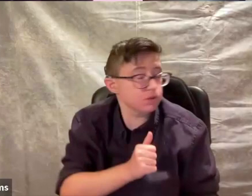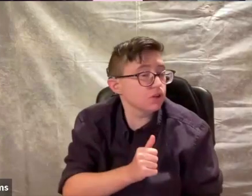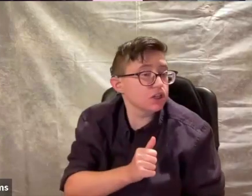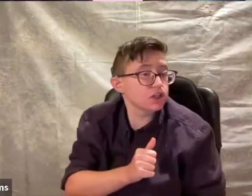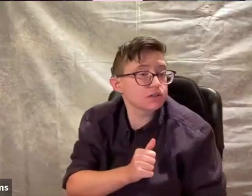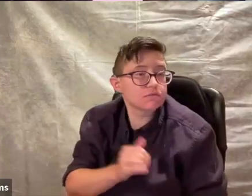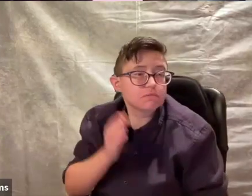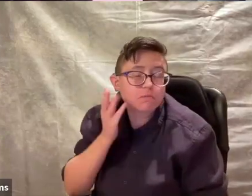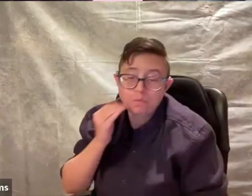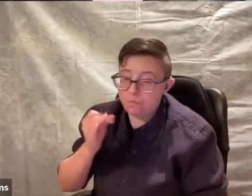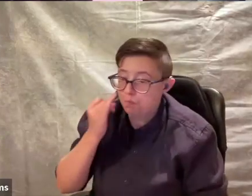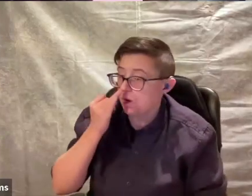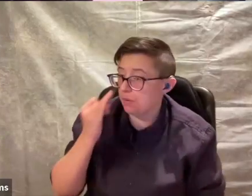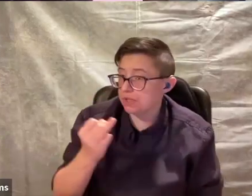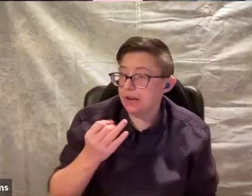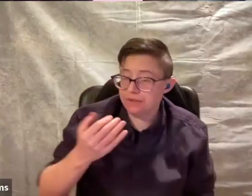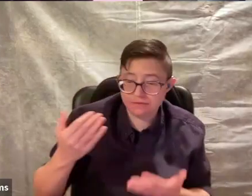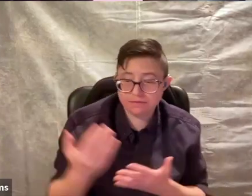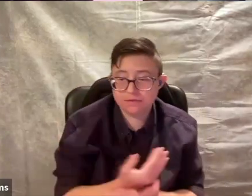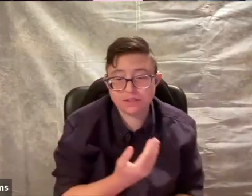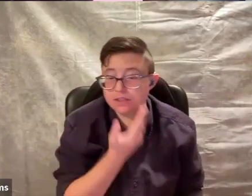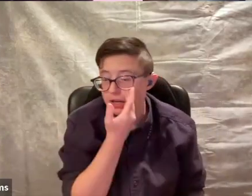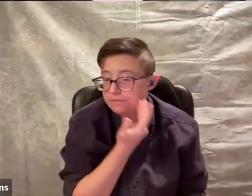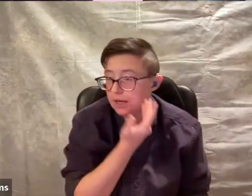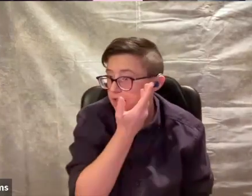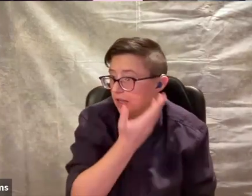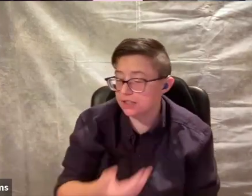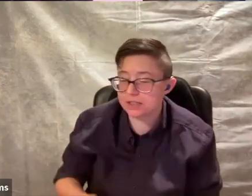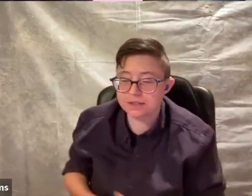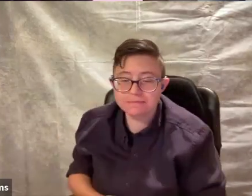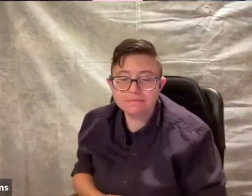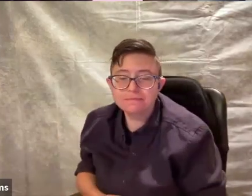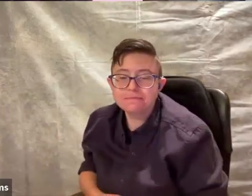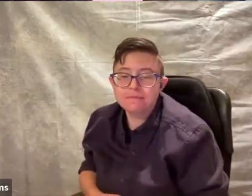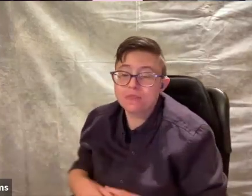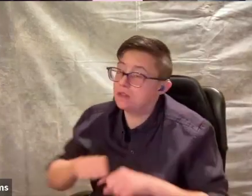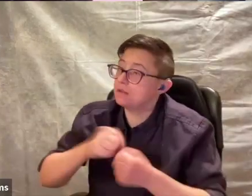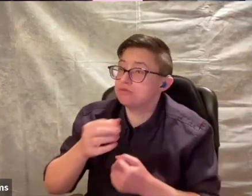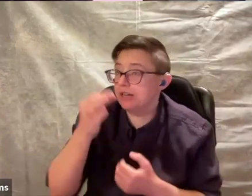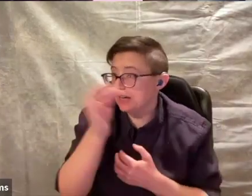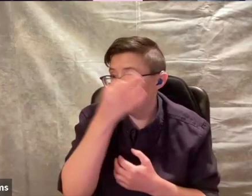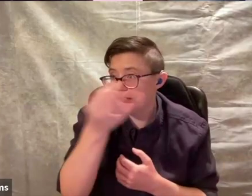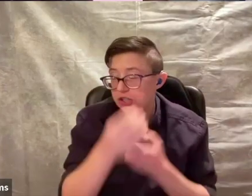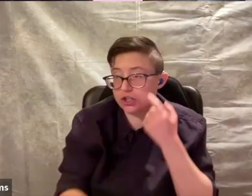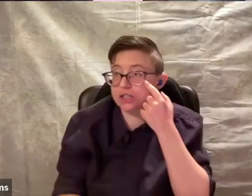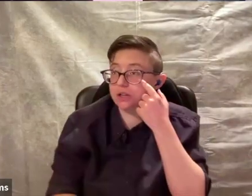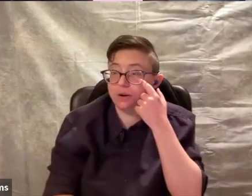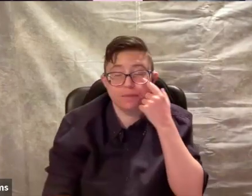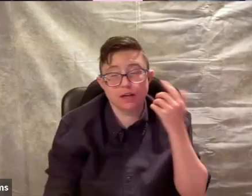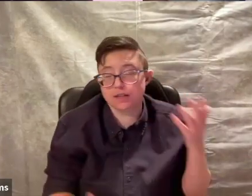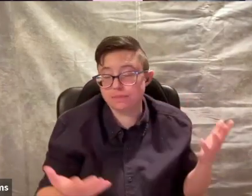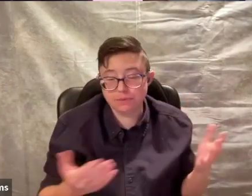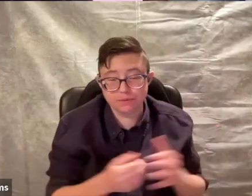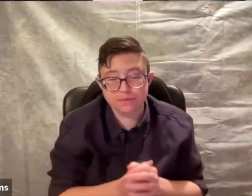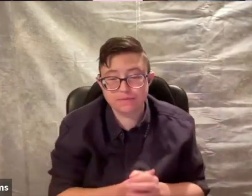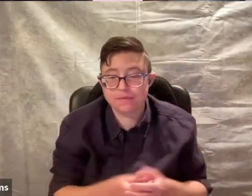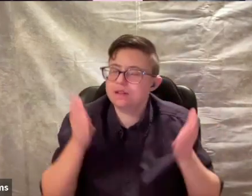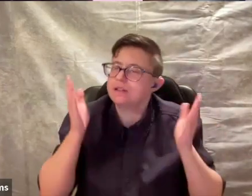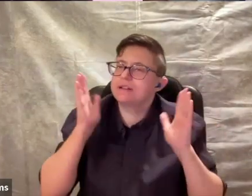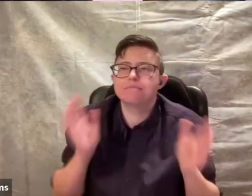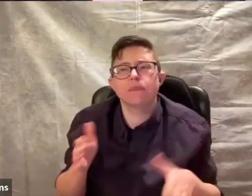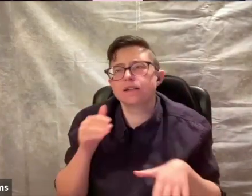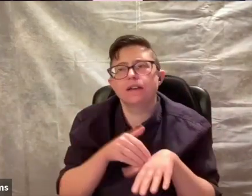second operation when I was seven to save my sight? Breaking the stitches on my eyeball?